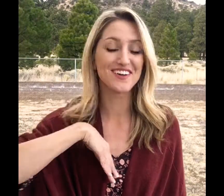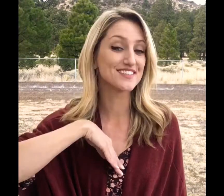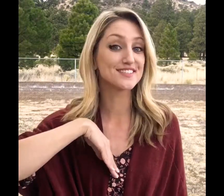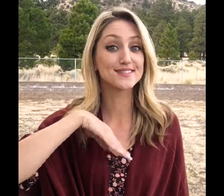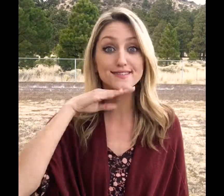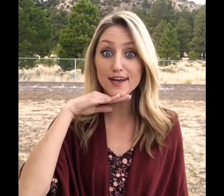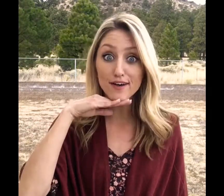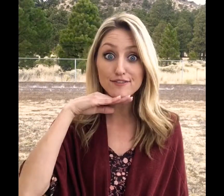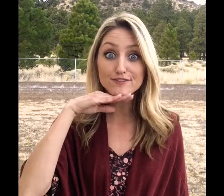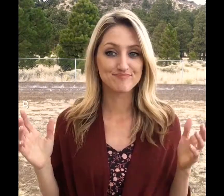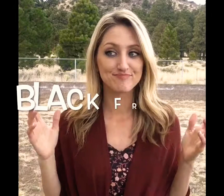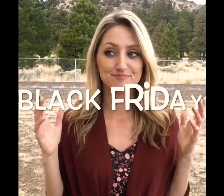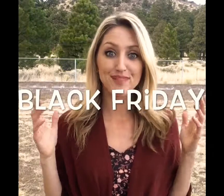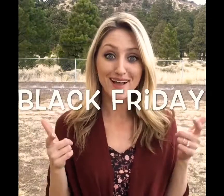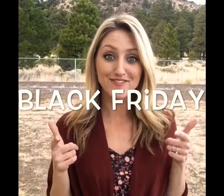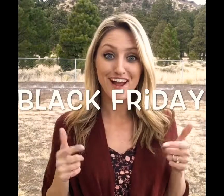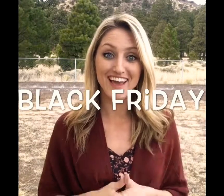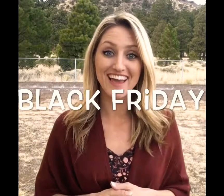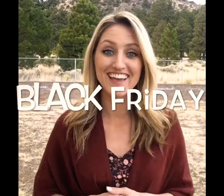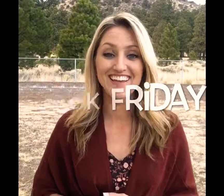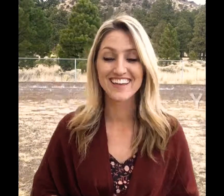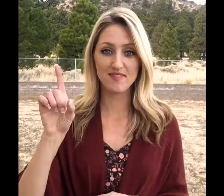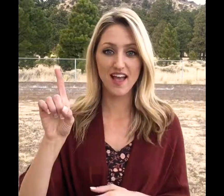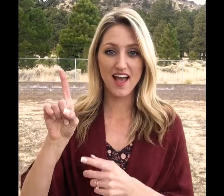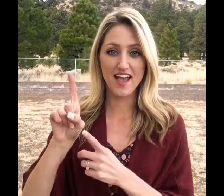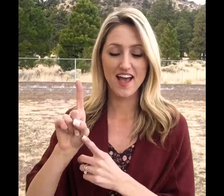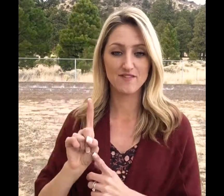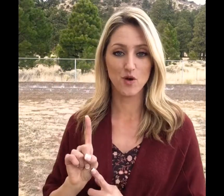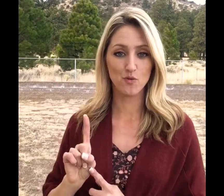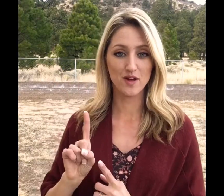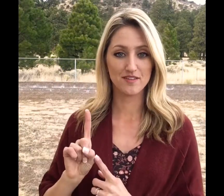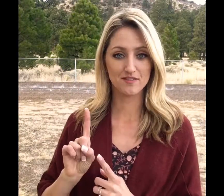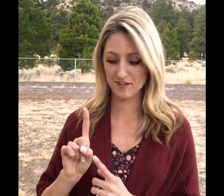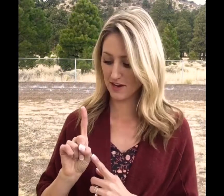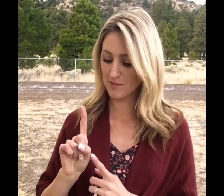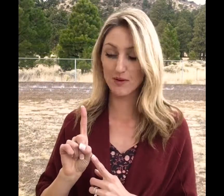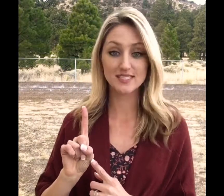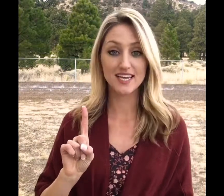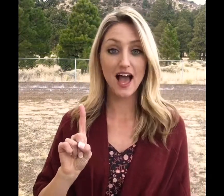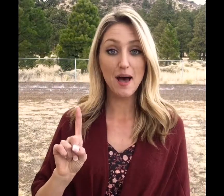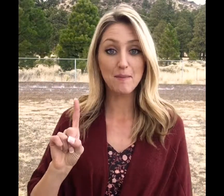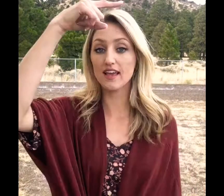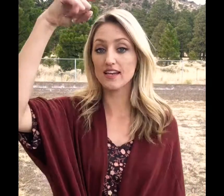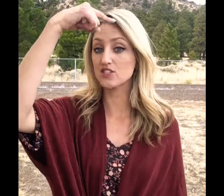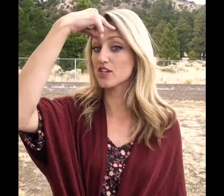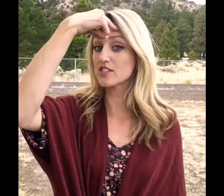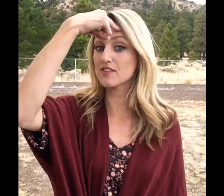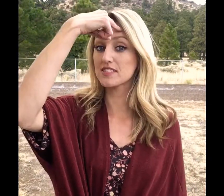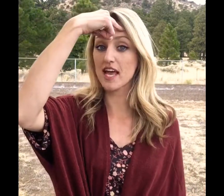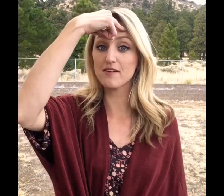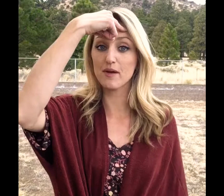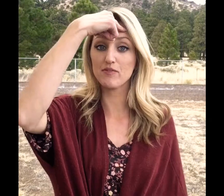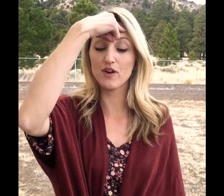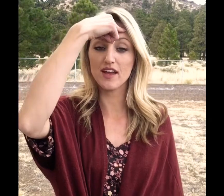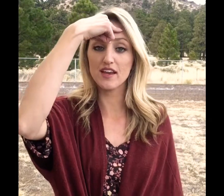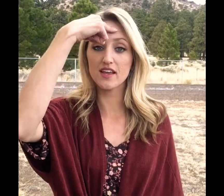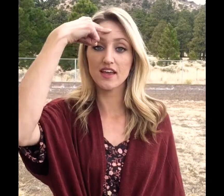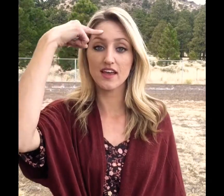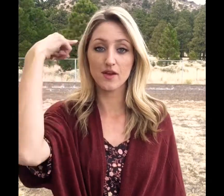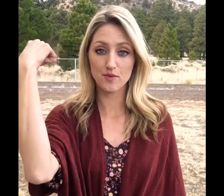stuff. Black Friday. I have one finger pointing up and it starts on the side of my forehead and